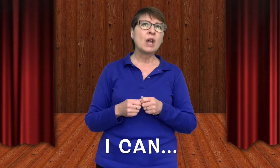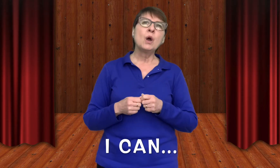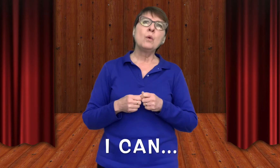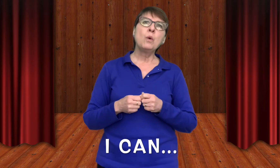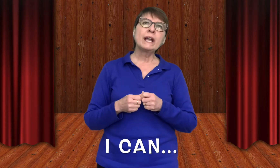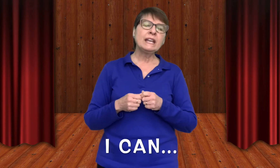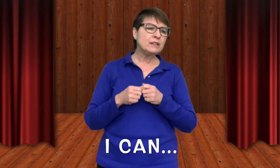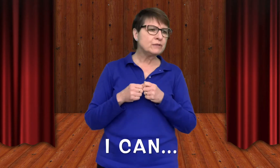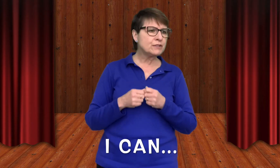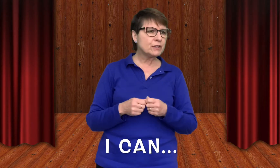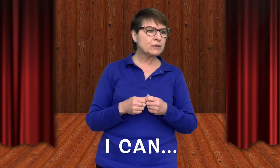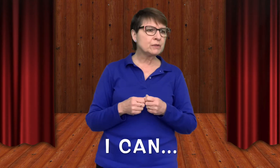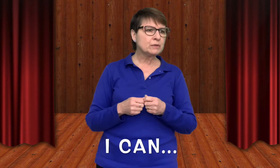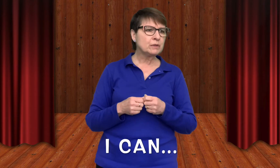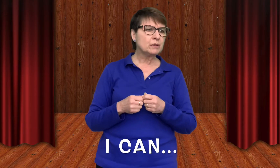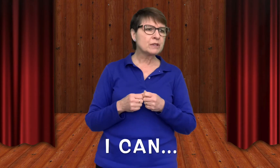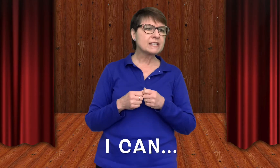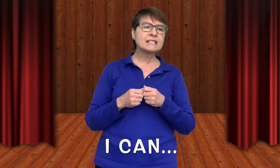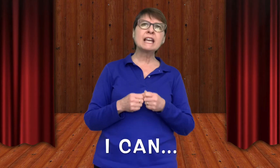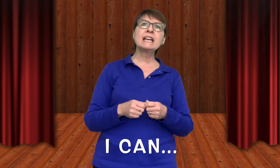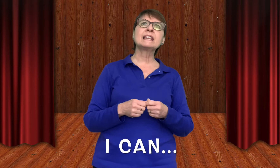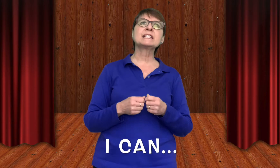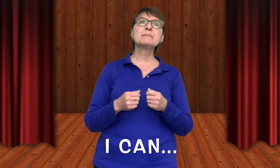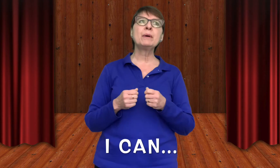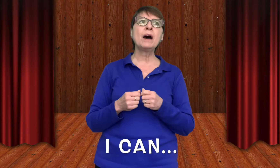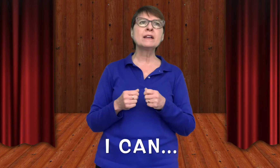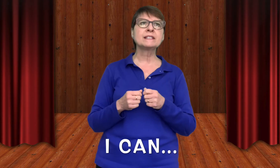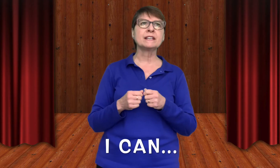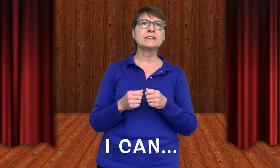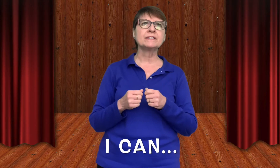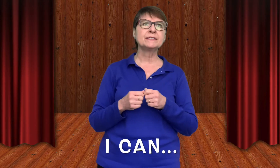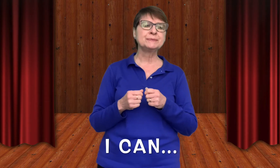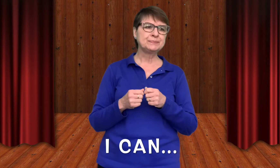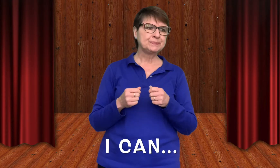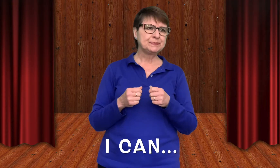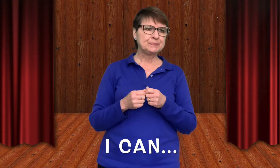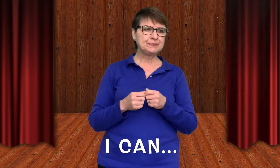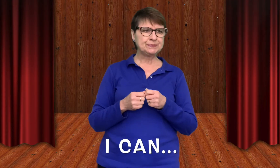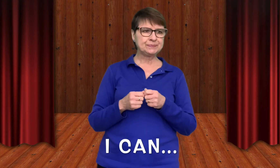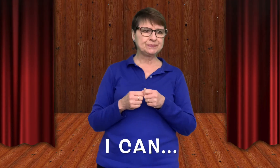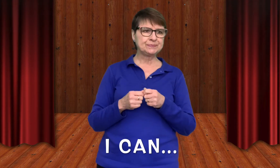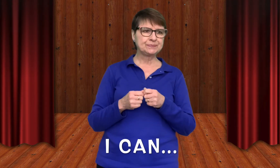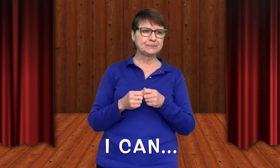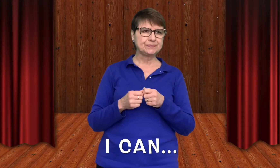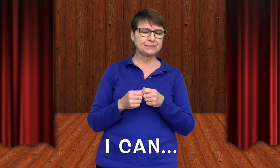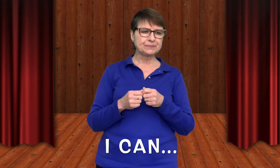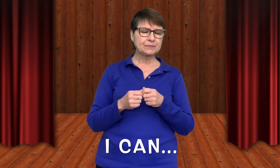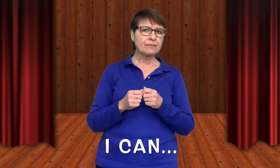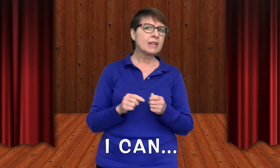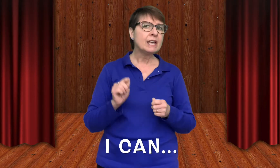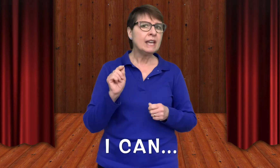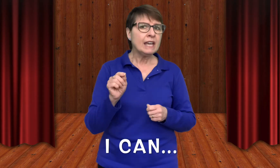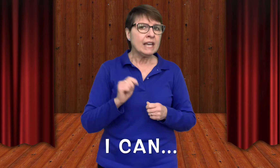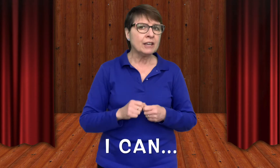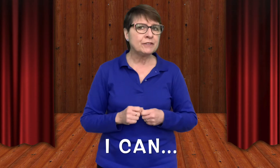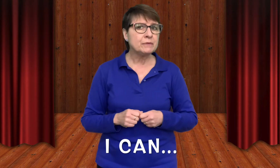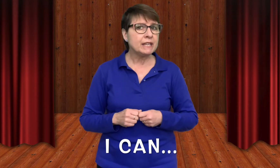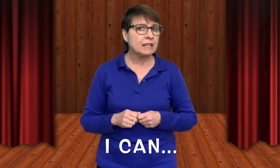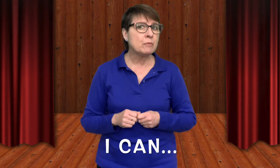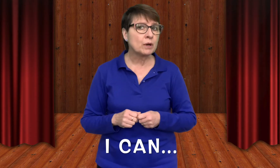What can you do or say that's positive? Hmm, if you need more